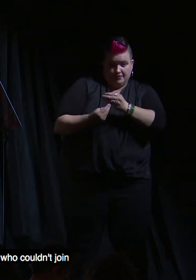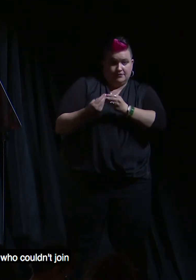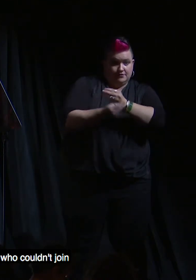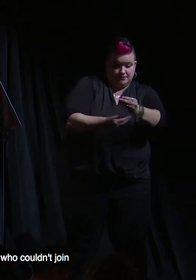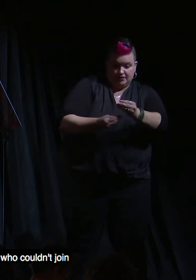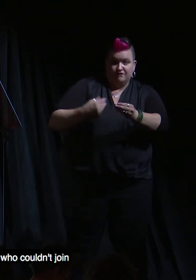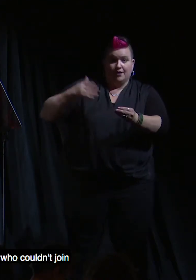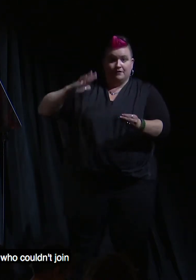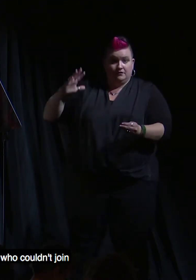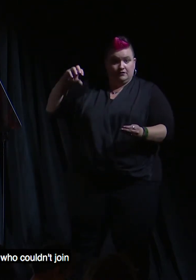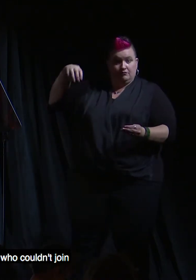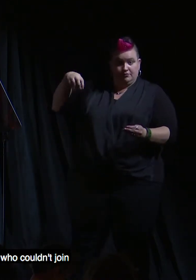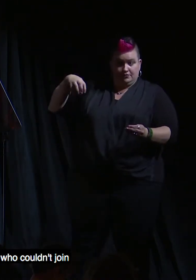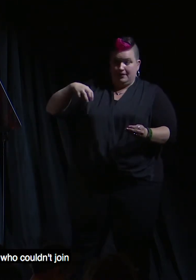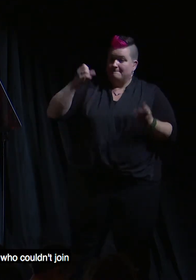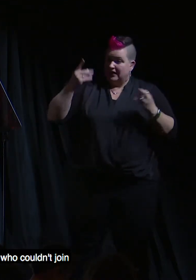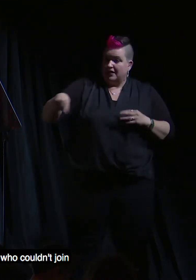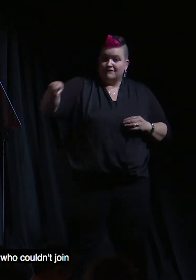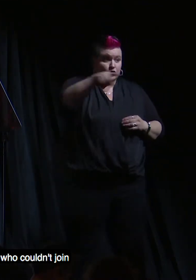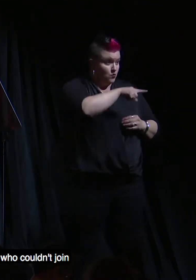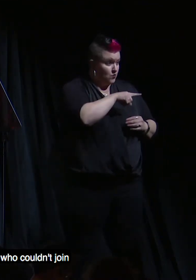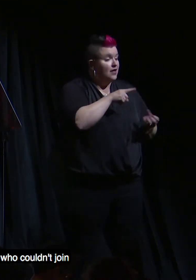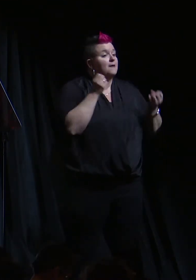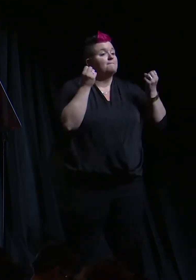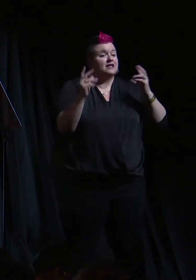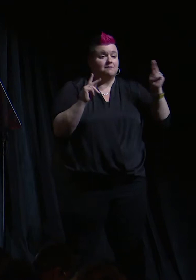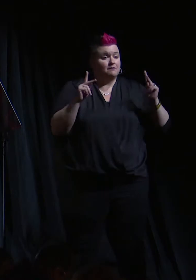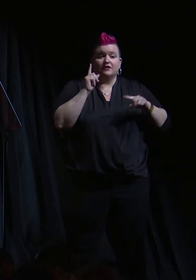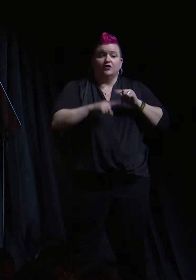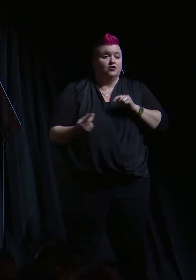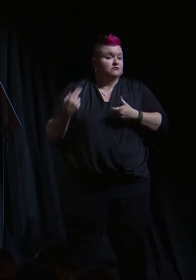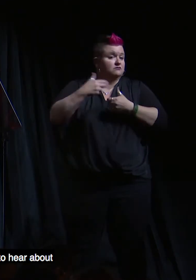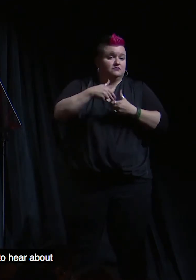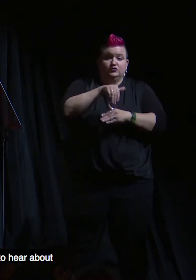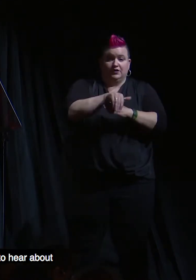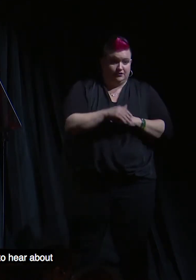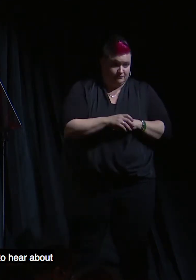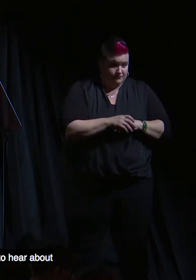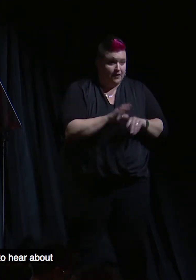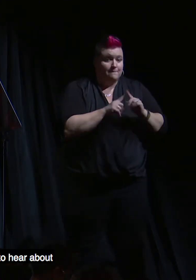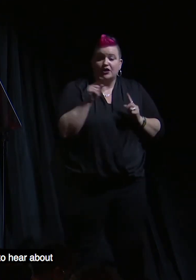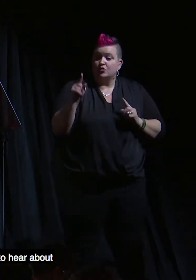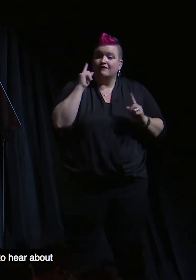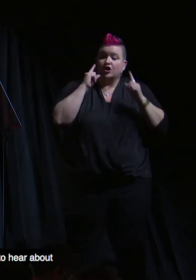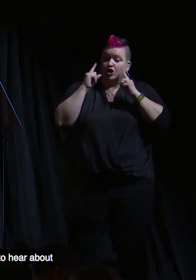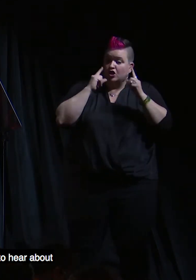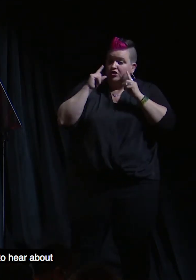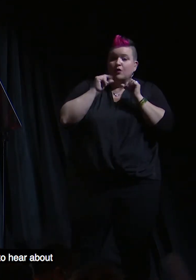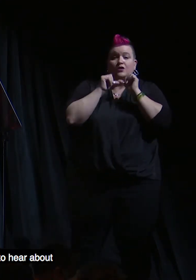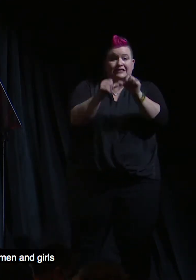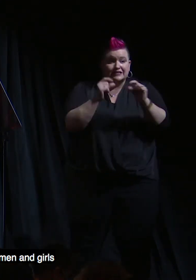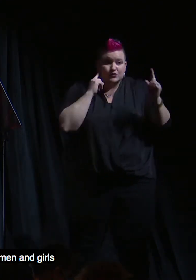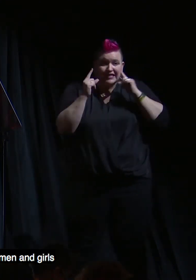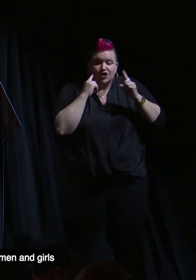So many of you in this room and so many who couldn't join us tonight. But you have heard and will continue